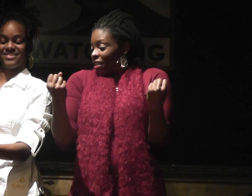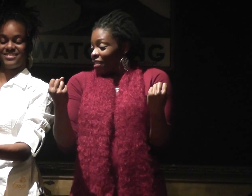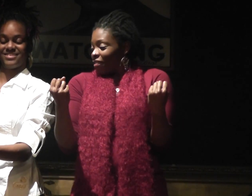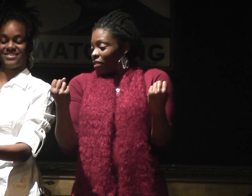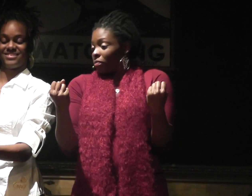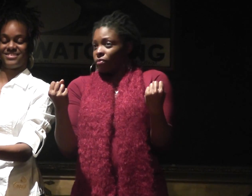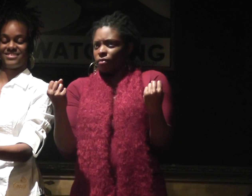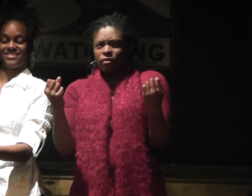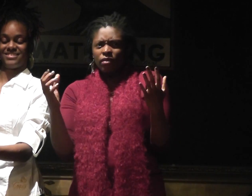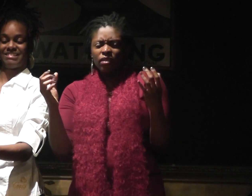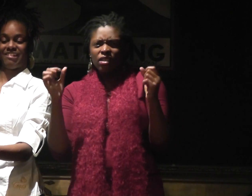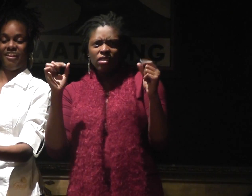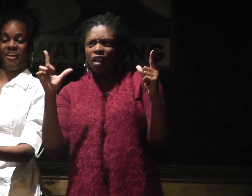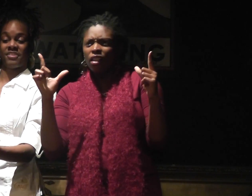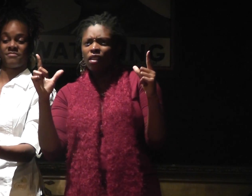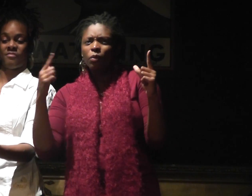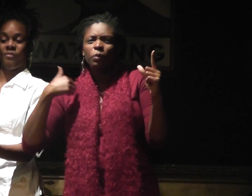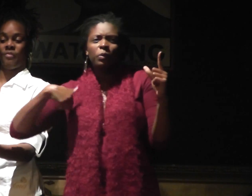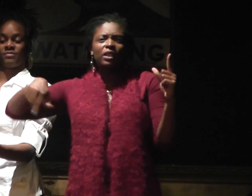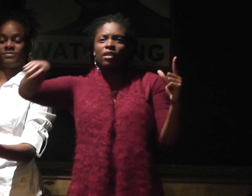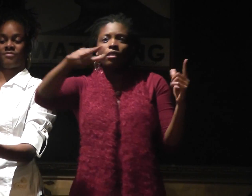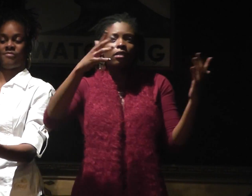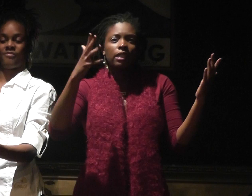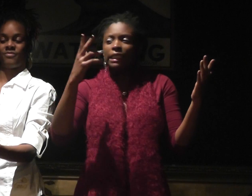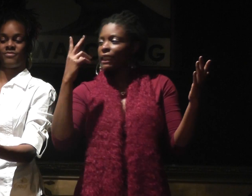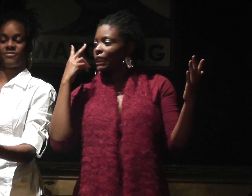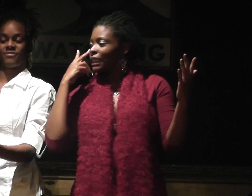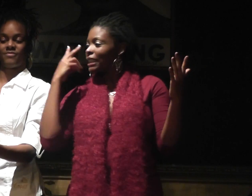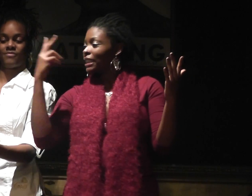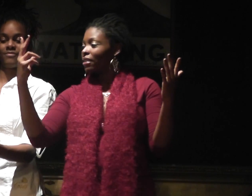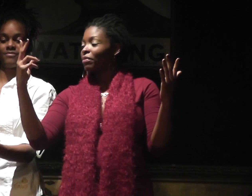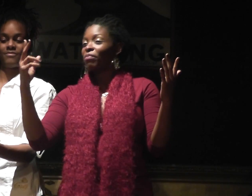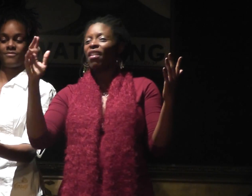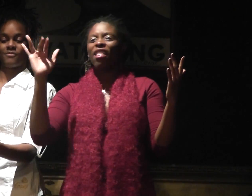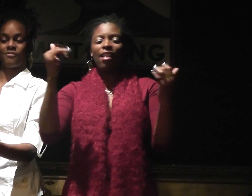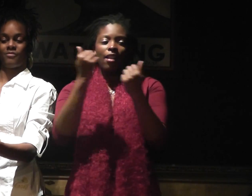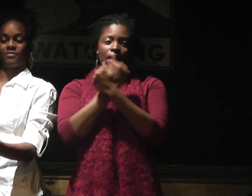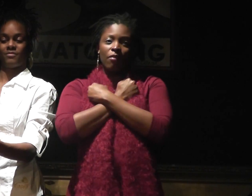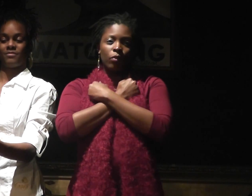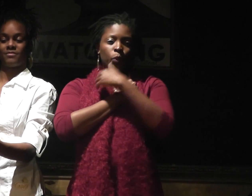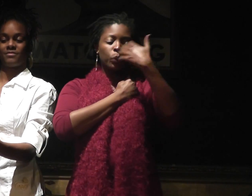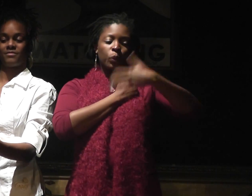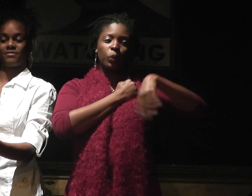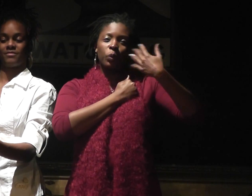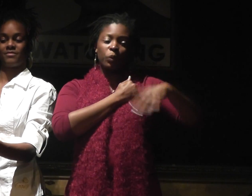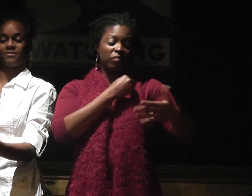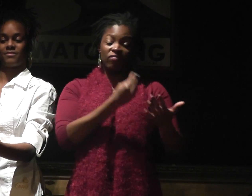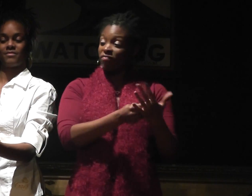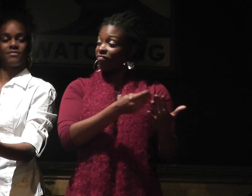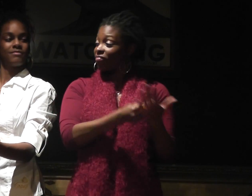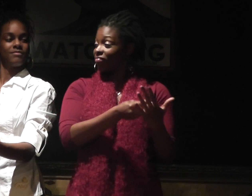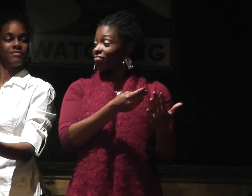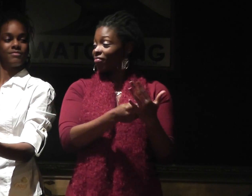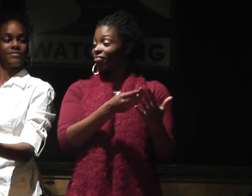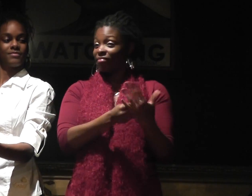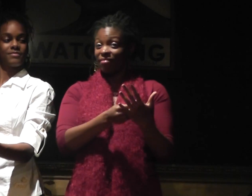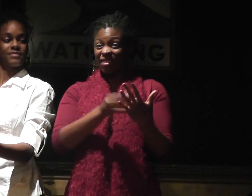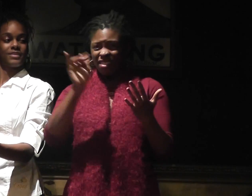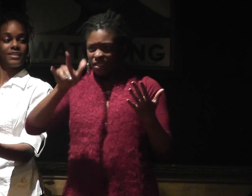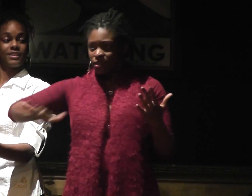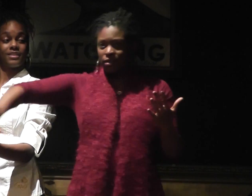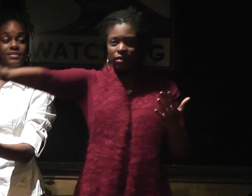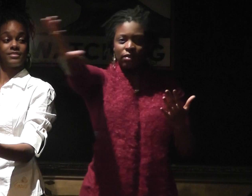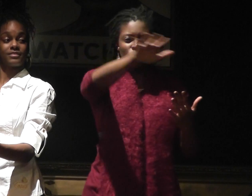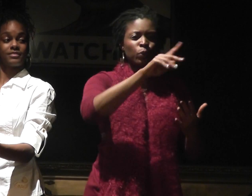But we still can overcome. And we can stay awake. The love is there.